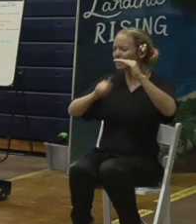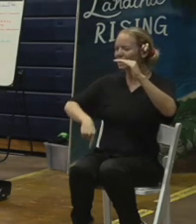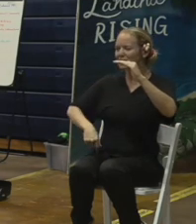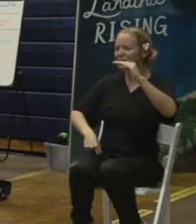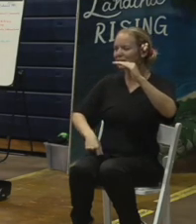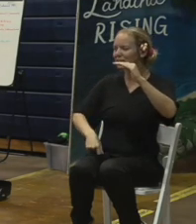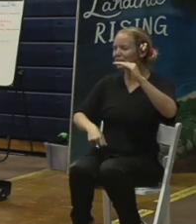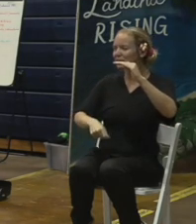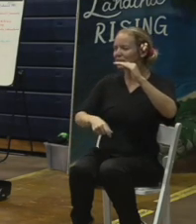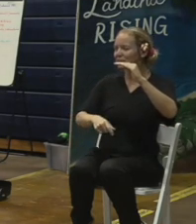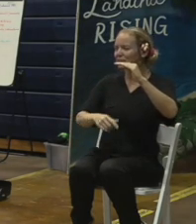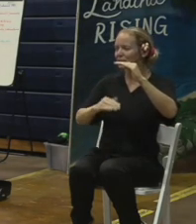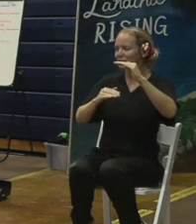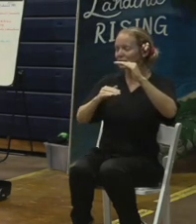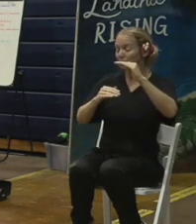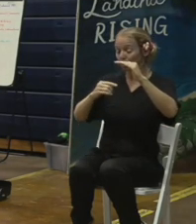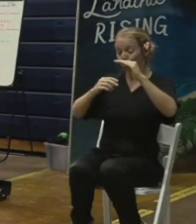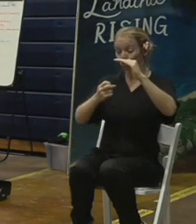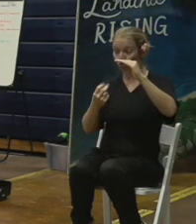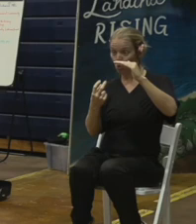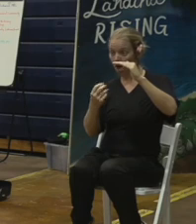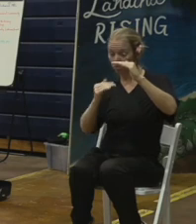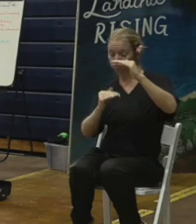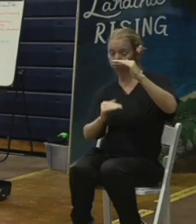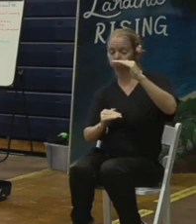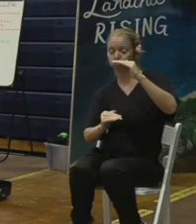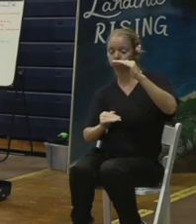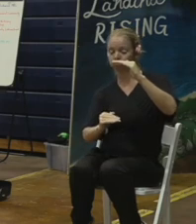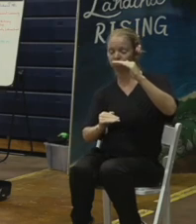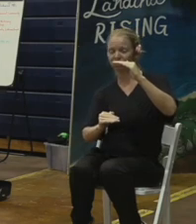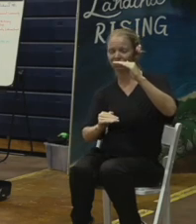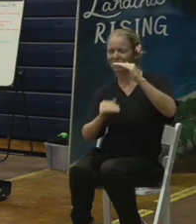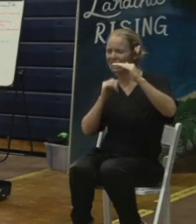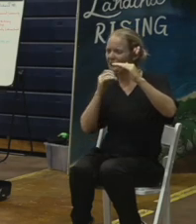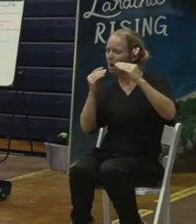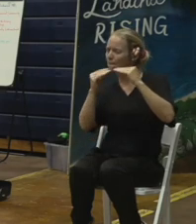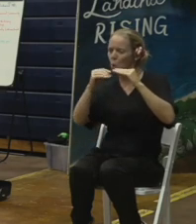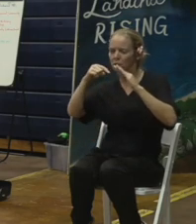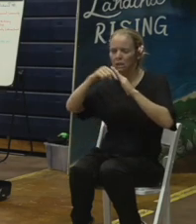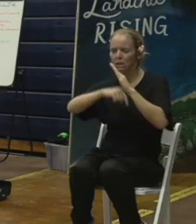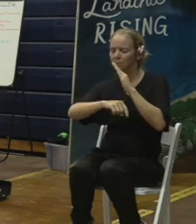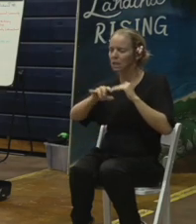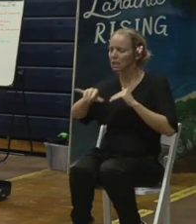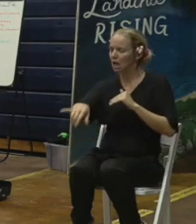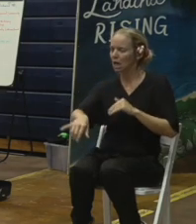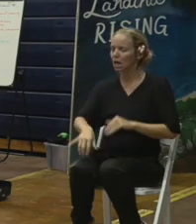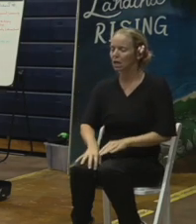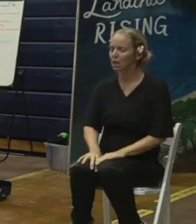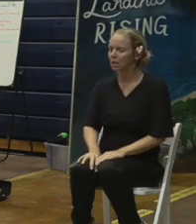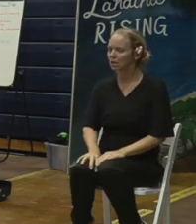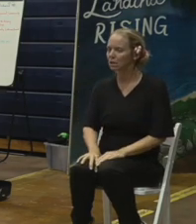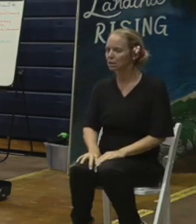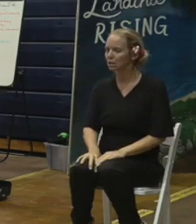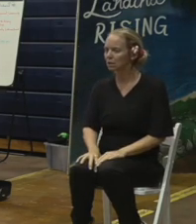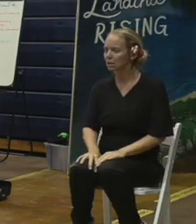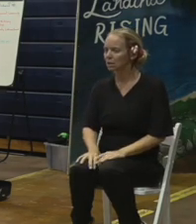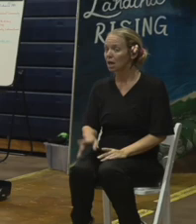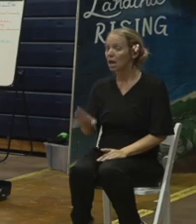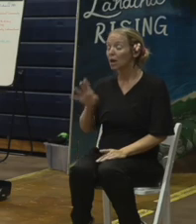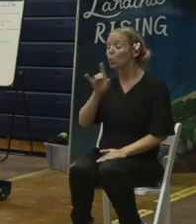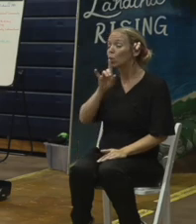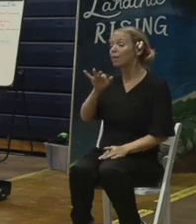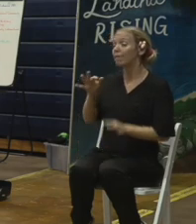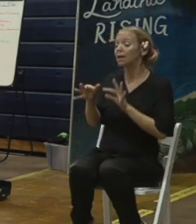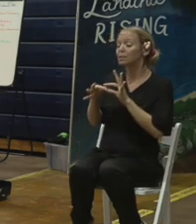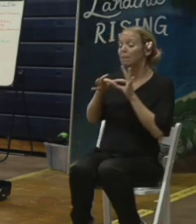that 12-inch scrape will absolutely remove all those contaminants. That is, again, based on the science that has been